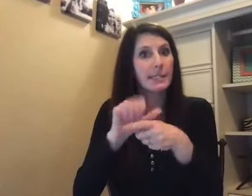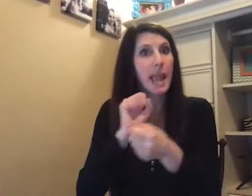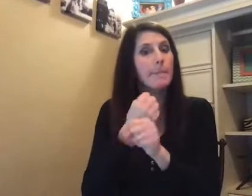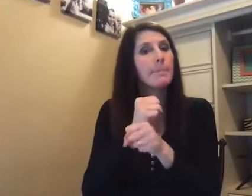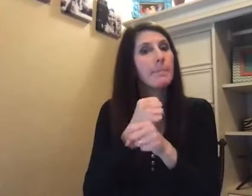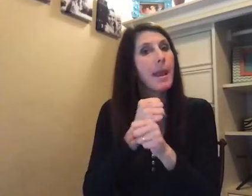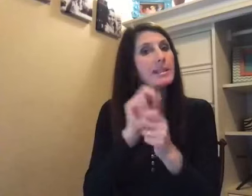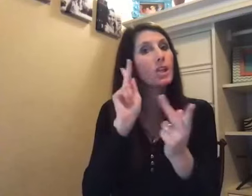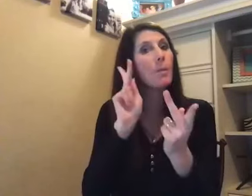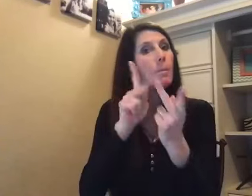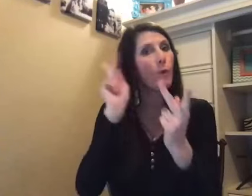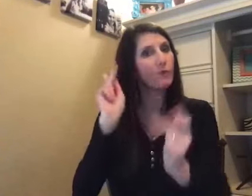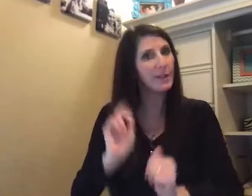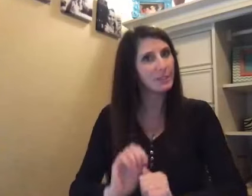makes perfection.